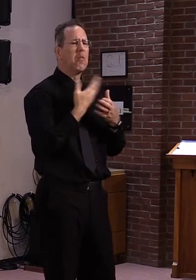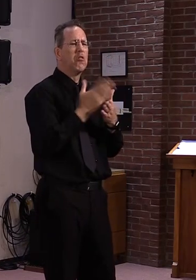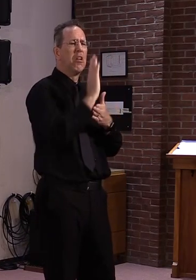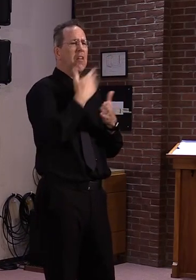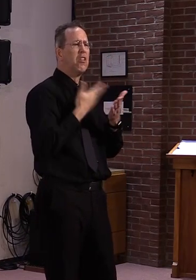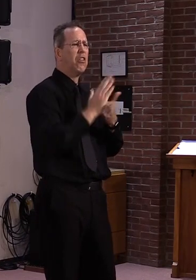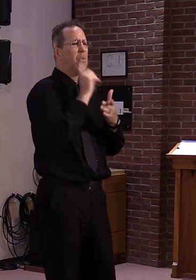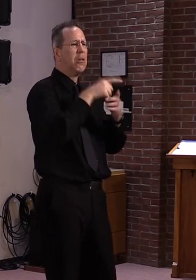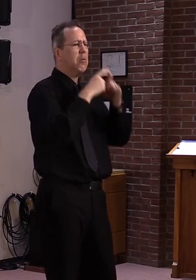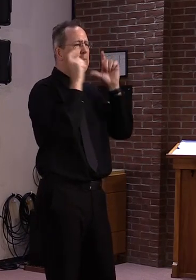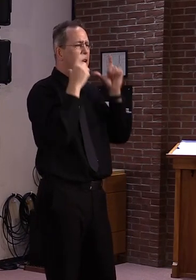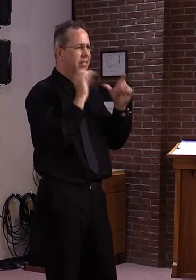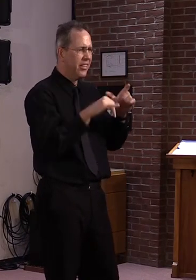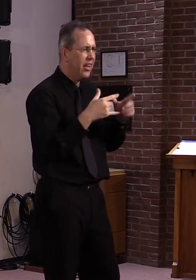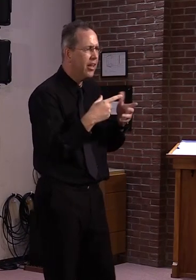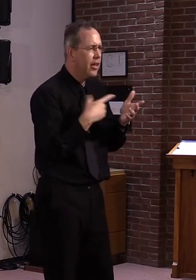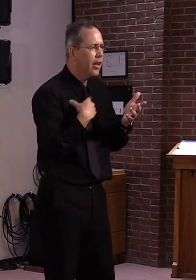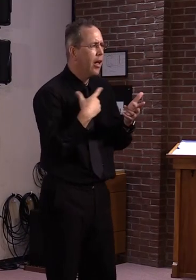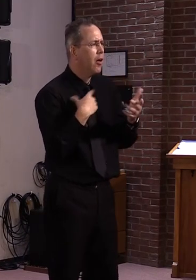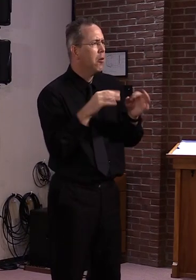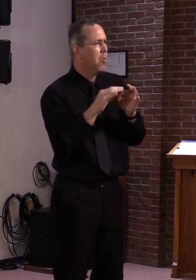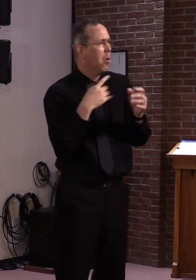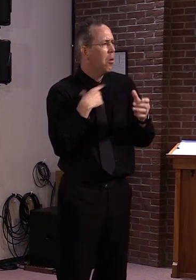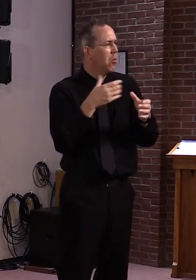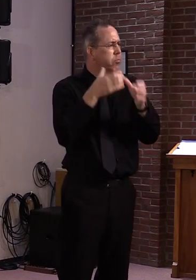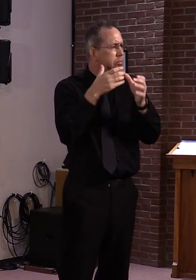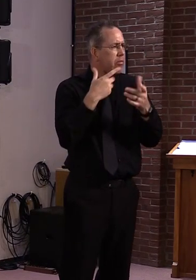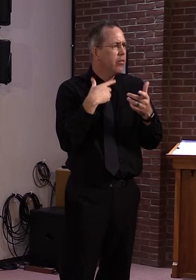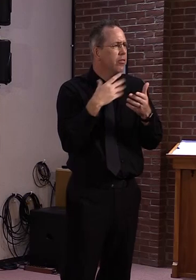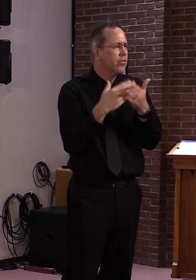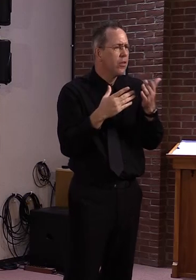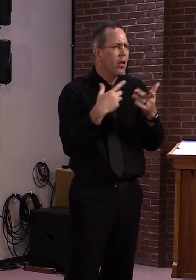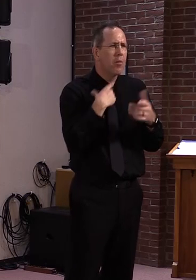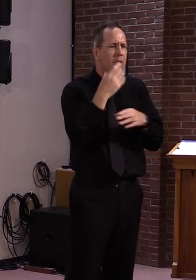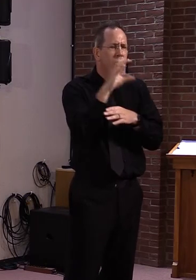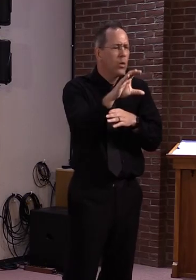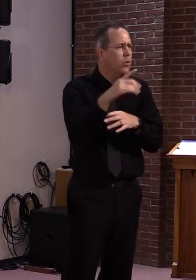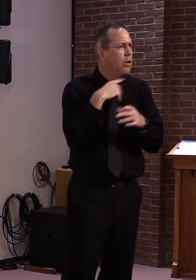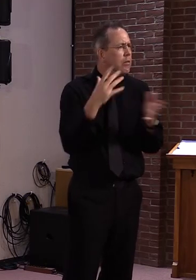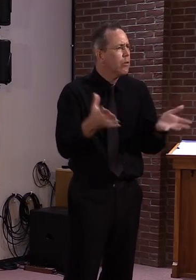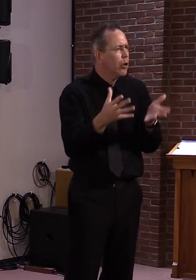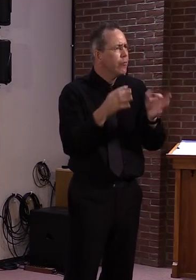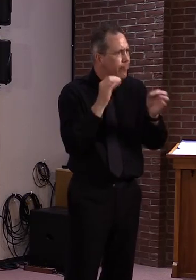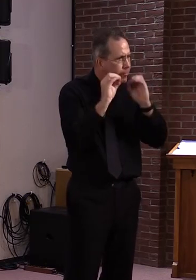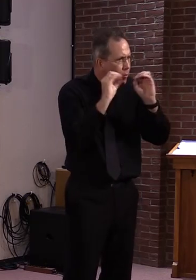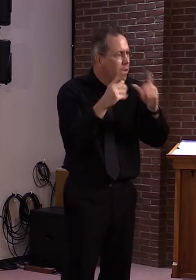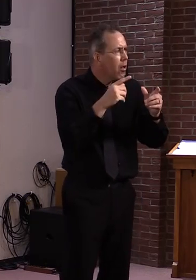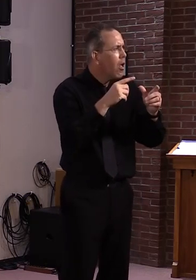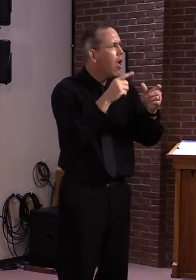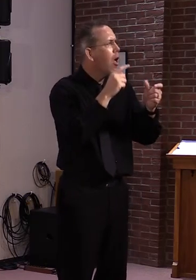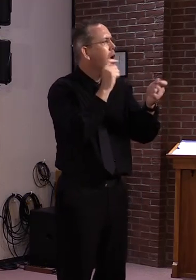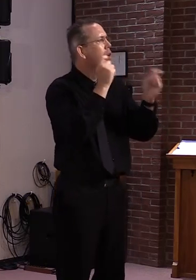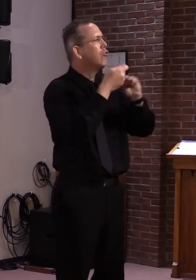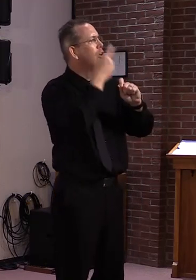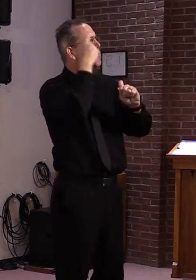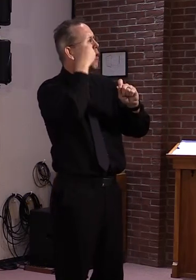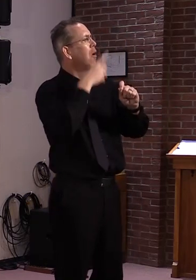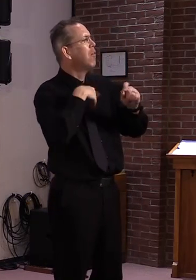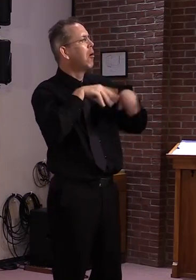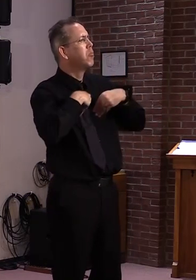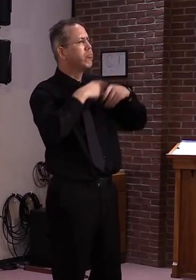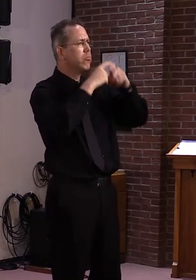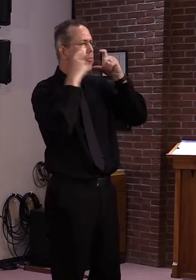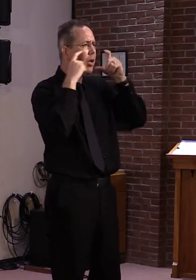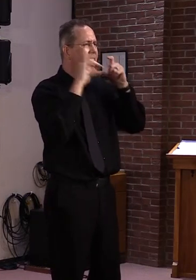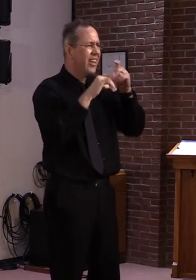that it's important for them to wear a mask based upon the information they're getting and the decision